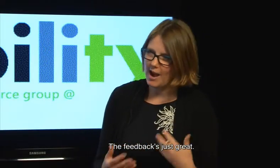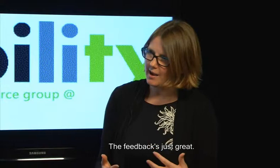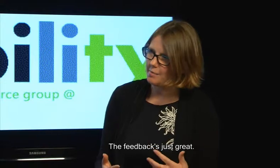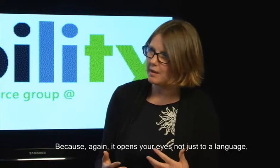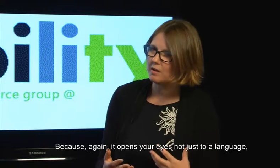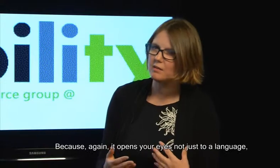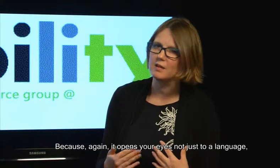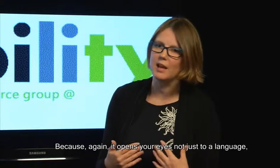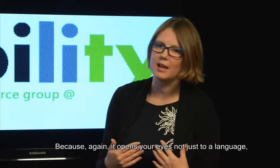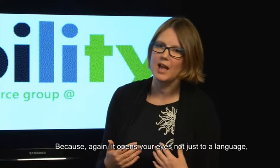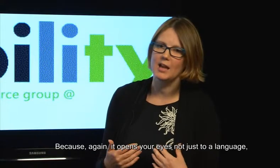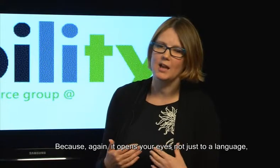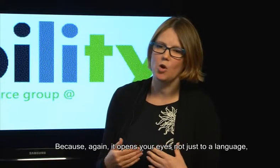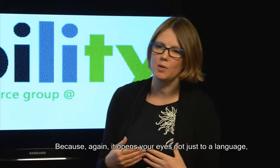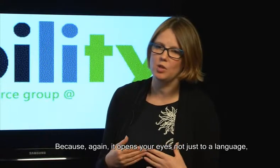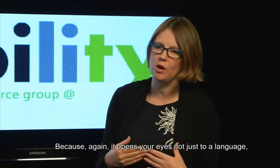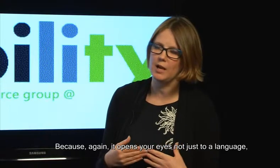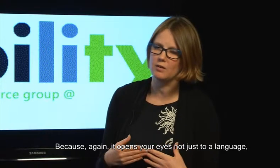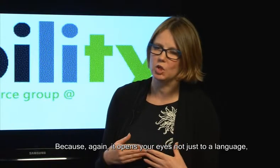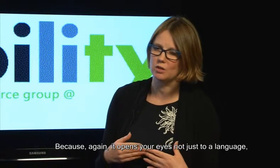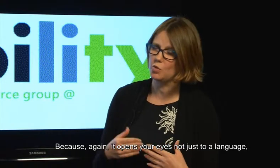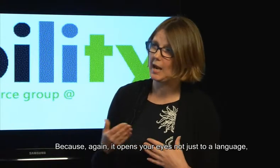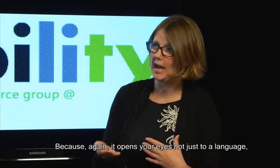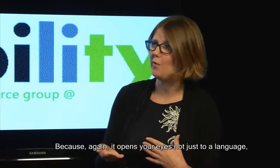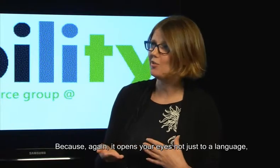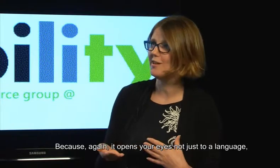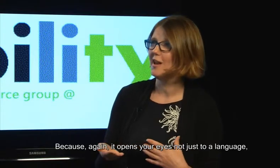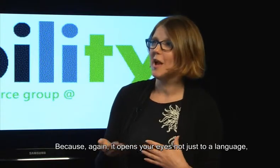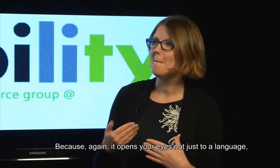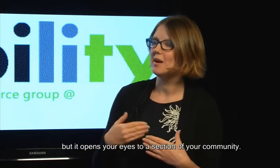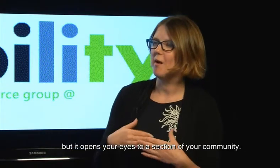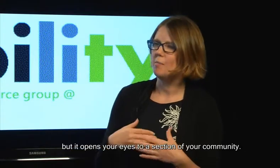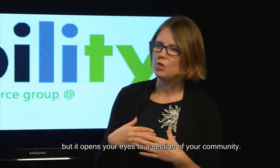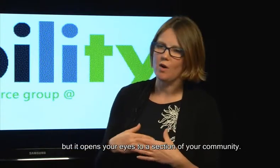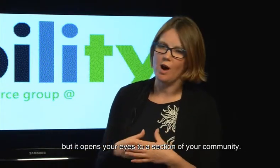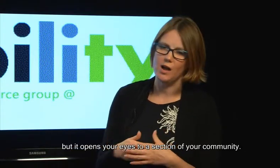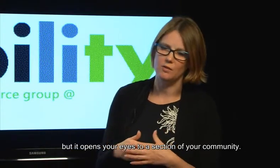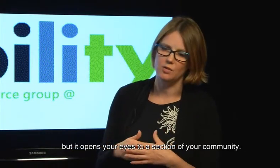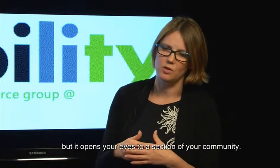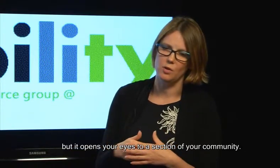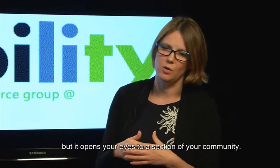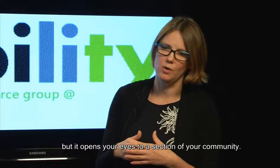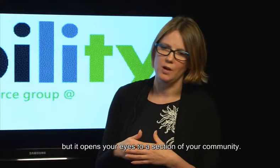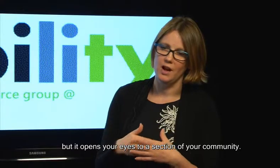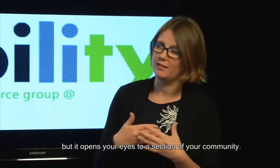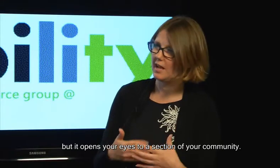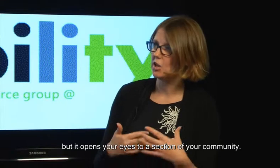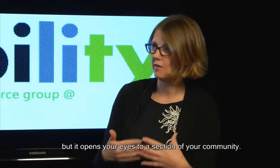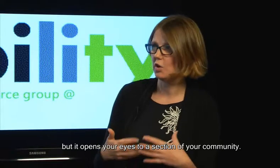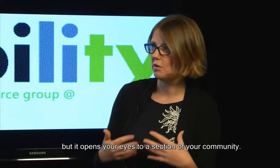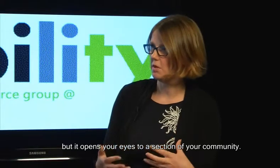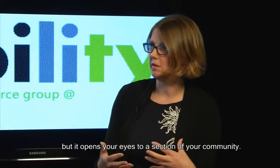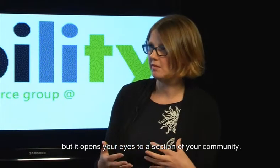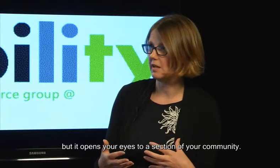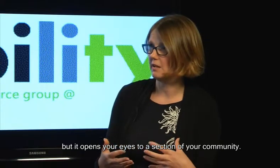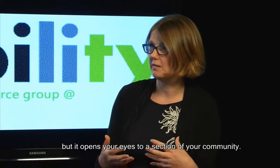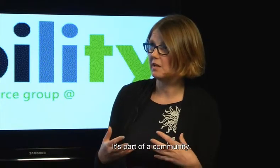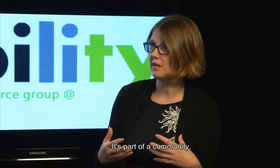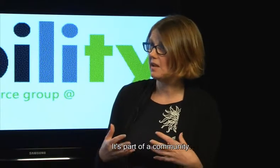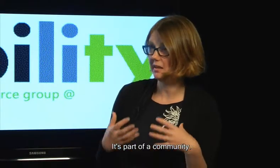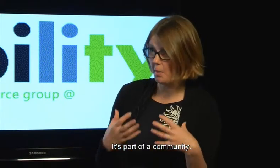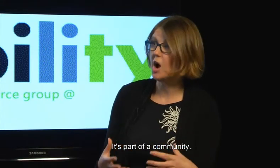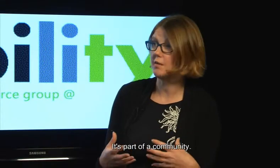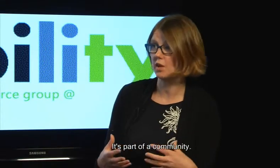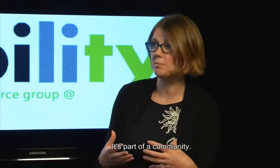just great because it again it opens your eyes not just to a language but it opens your eyes to a section of your community